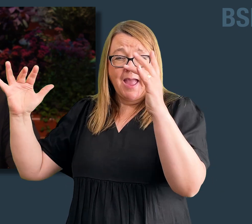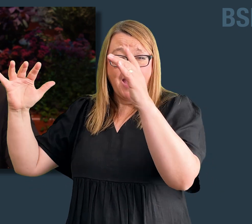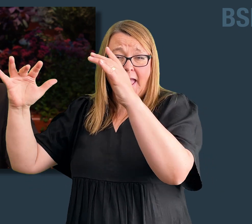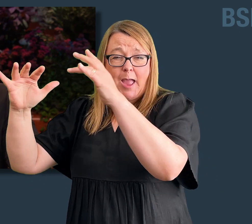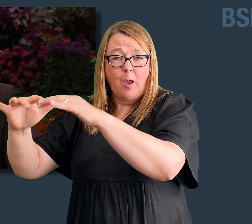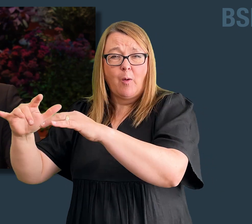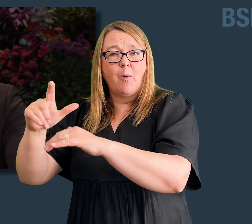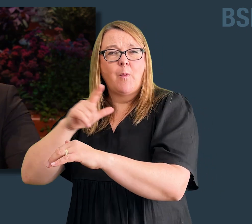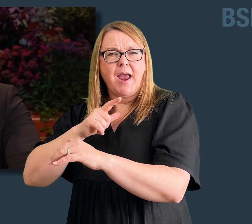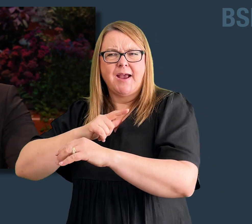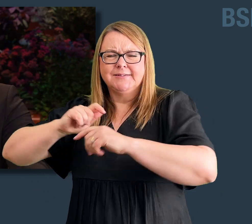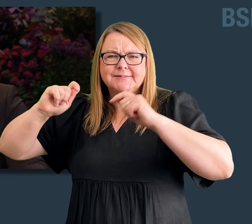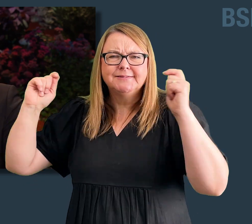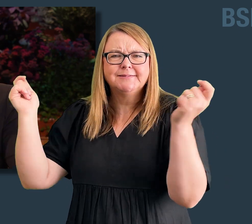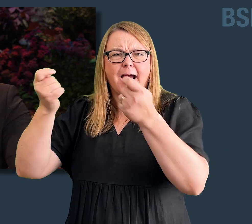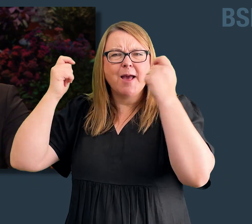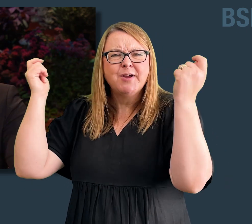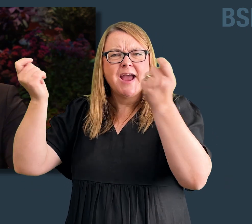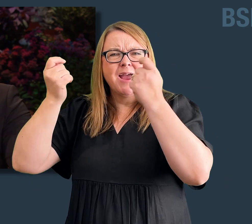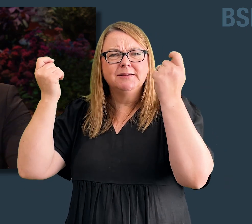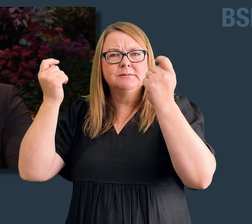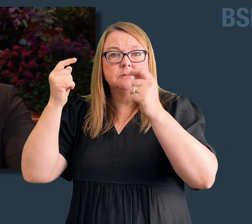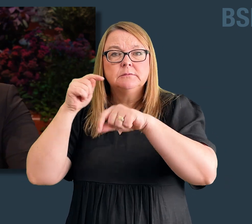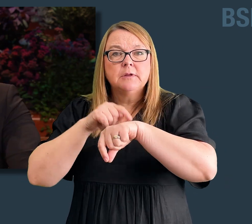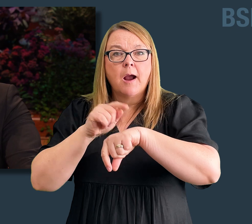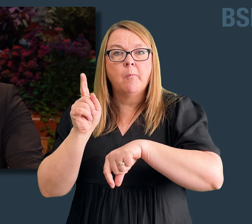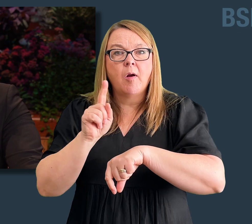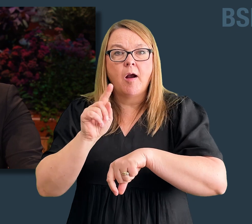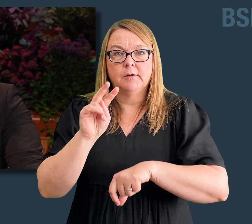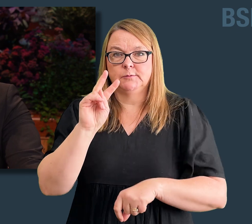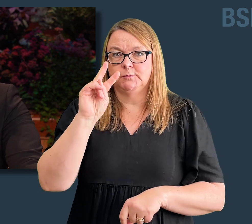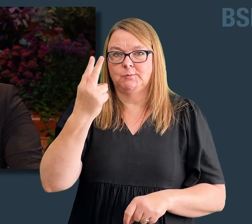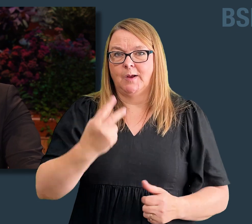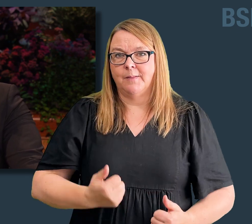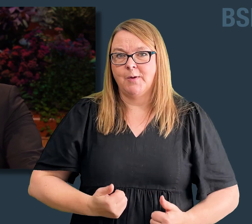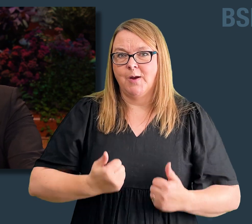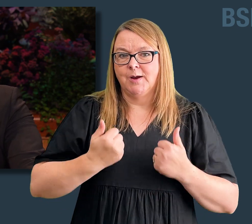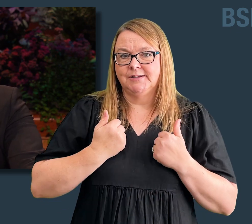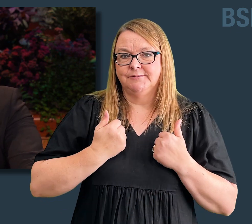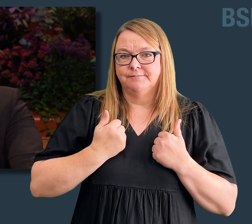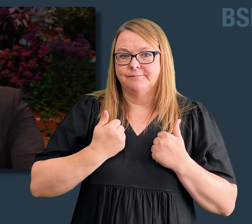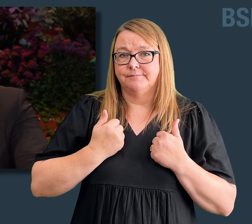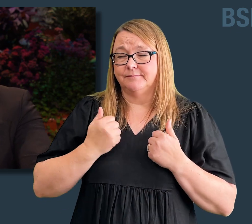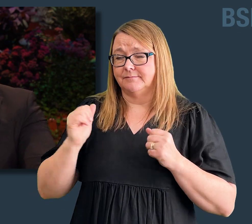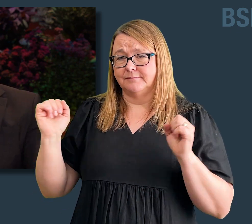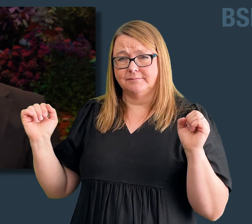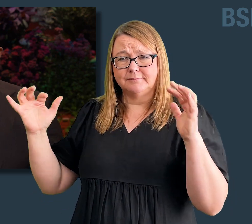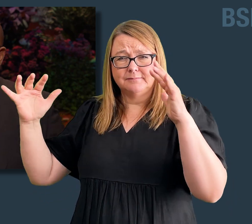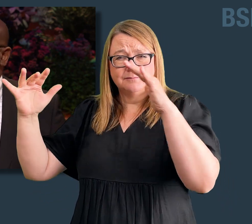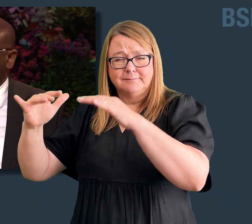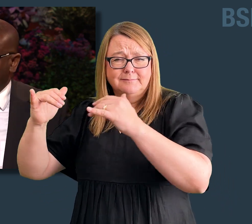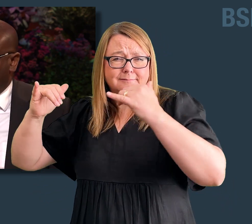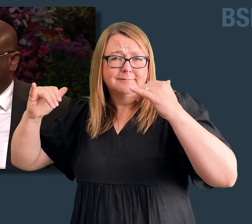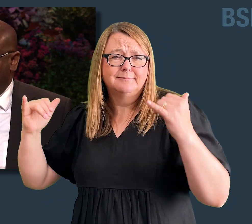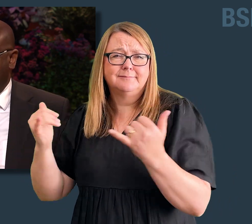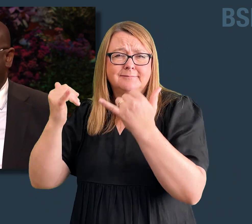transformed into a massive celebration at 2 o'clock in the morning. There was infectious joy,